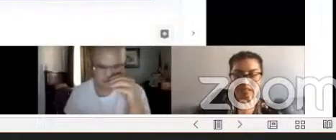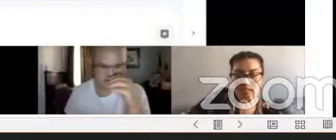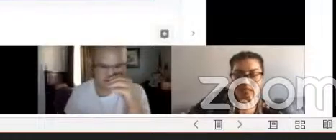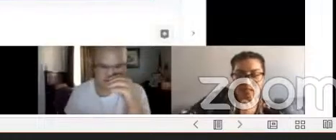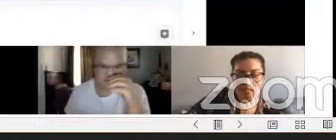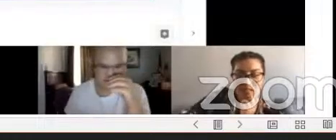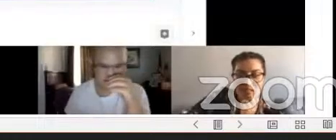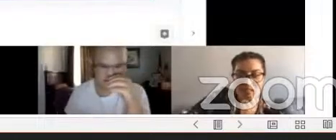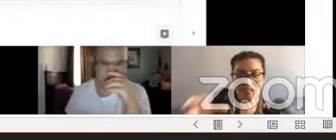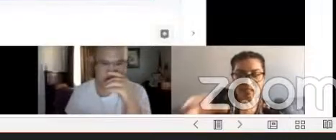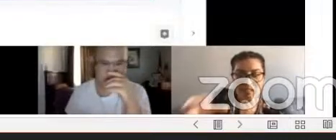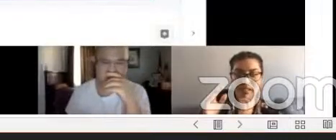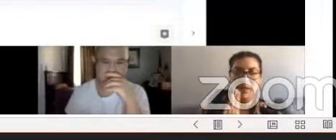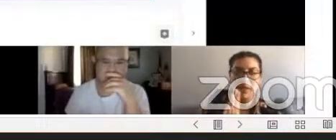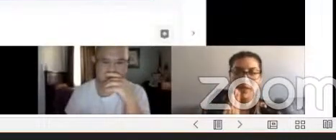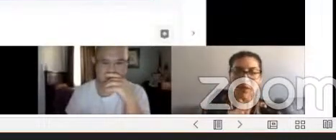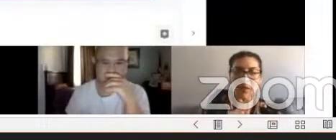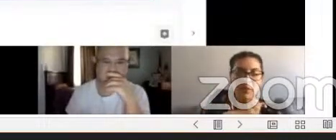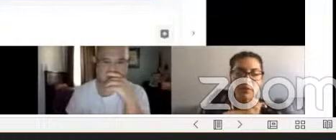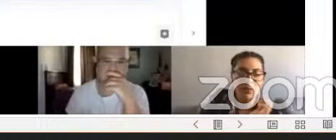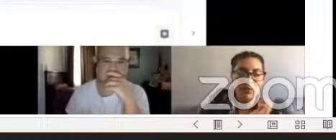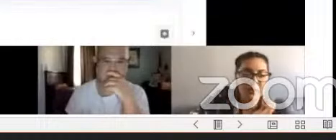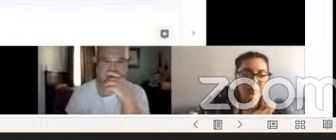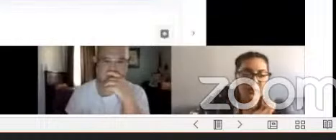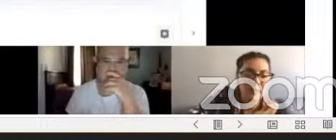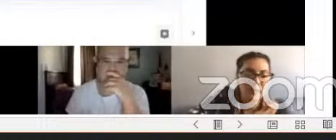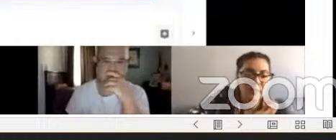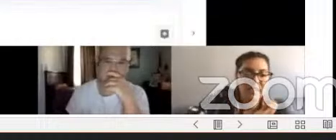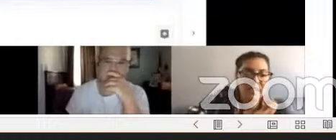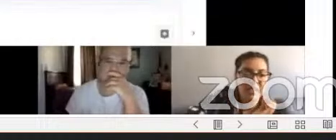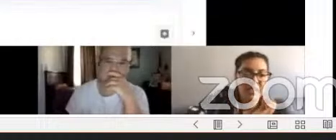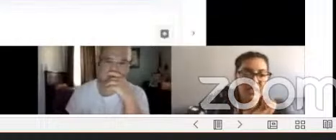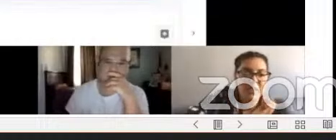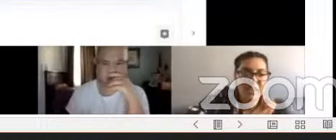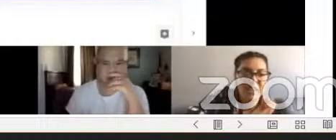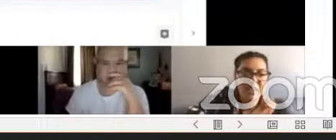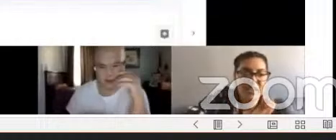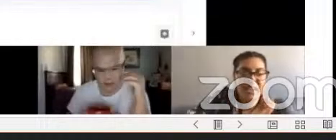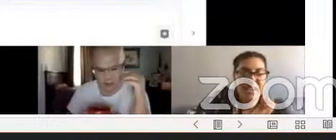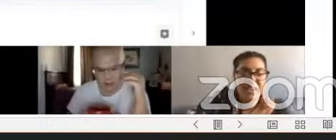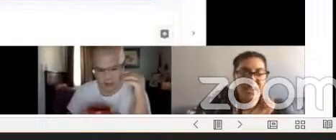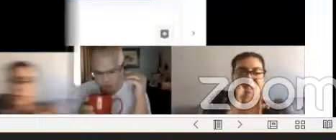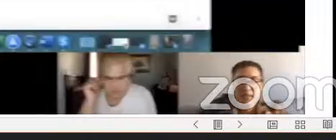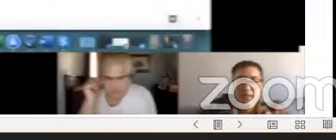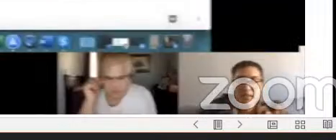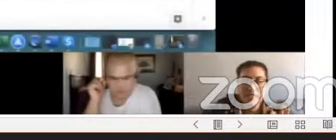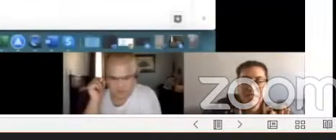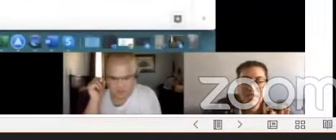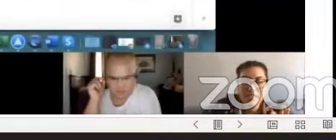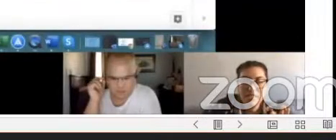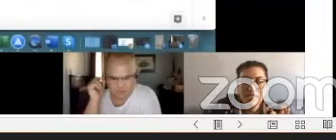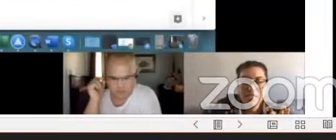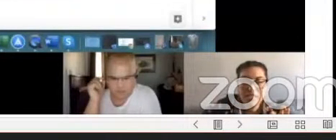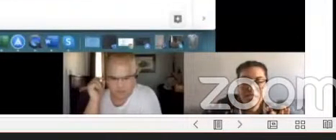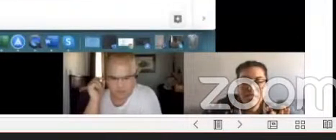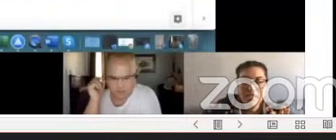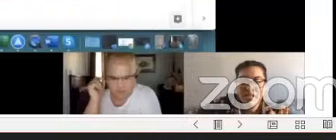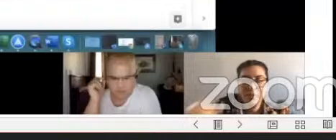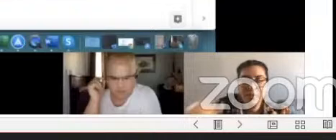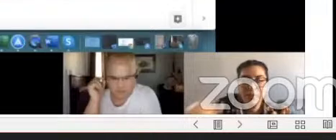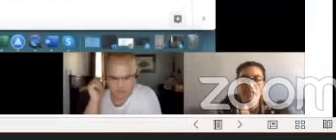Oh no. All right. Let's try again. One second Joseph.